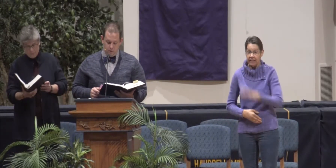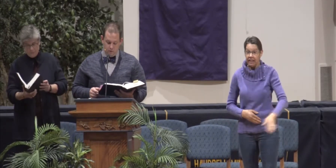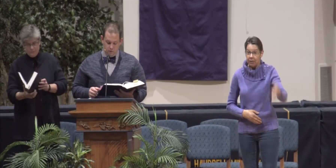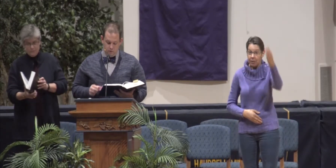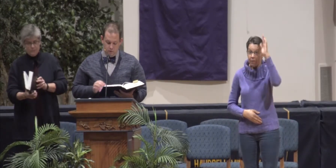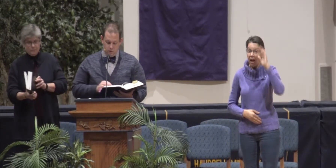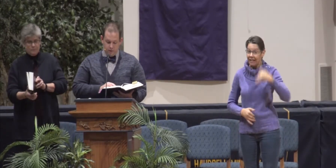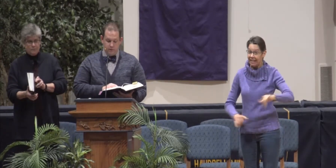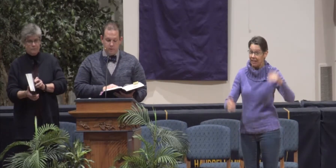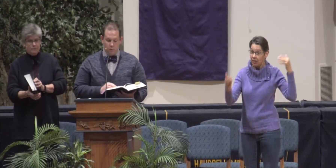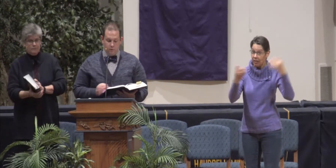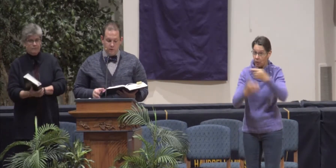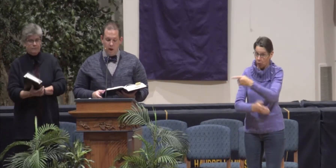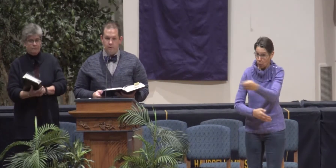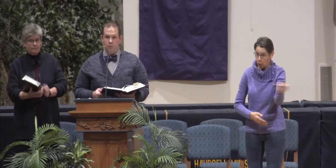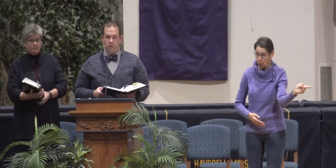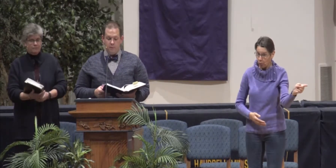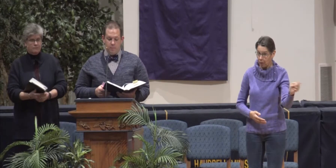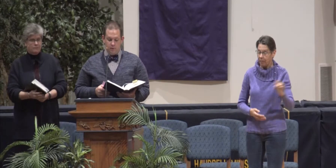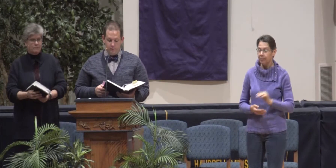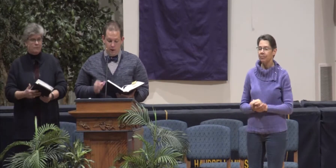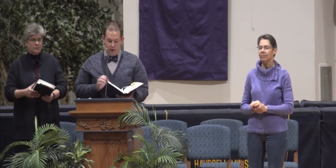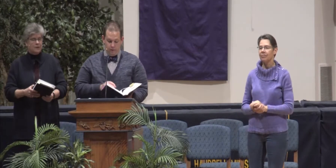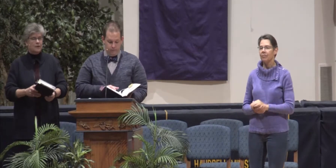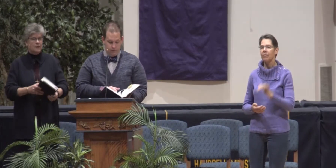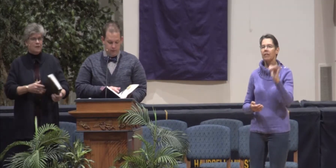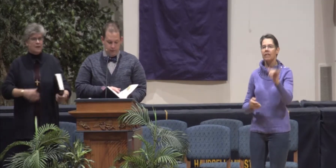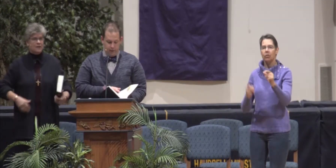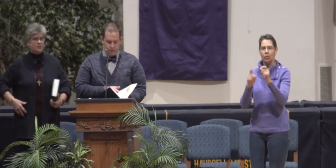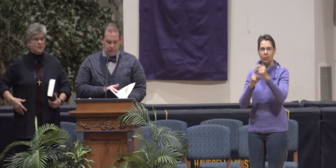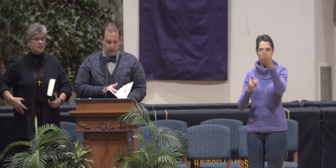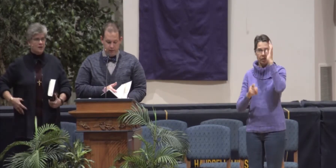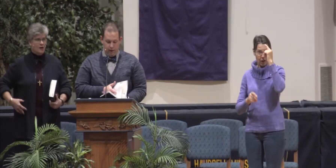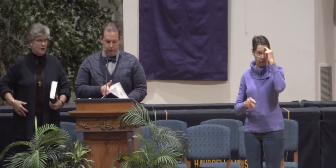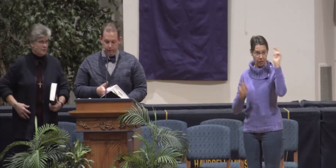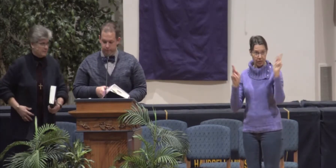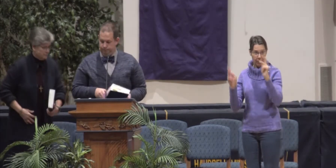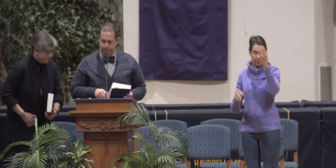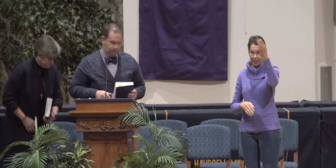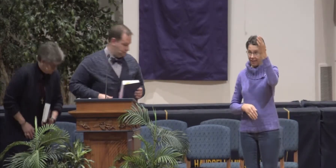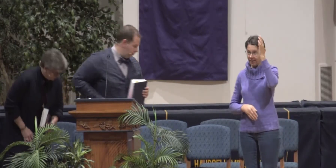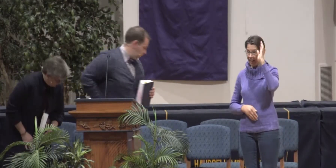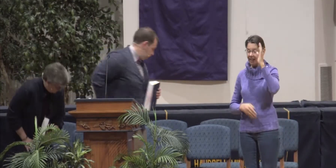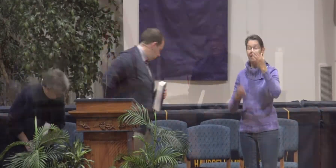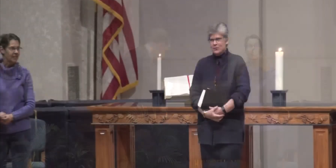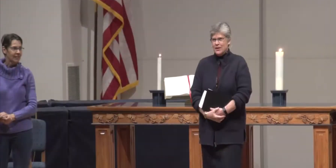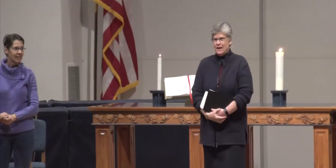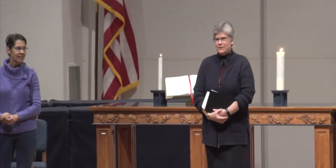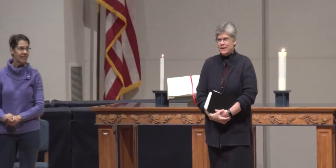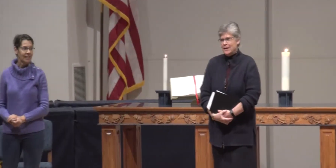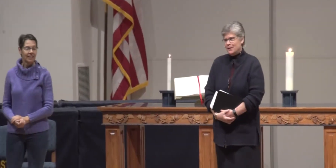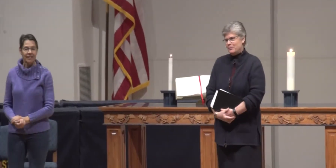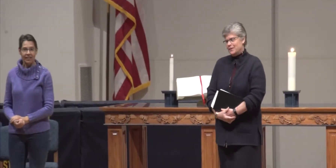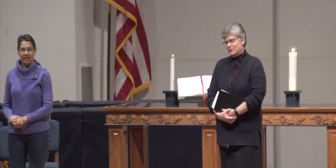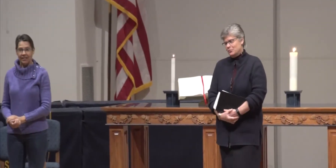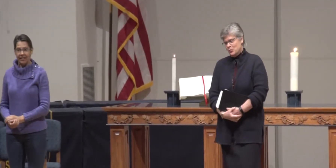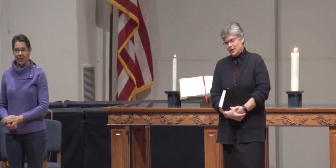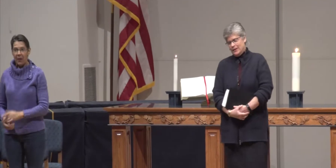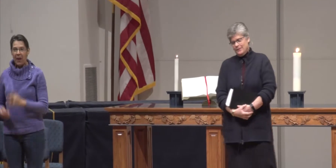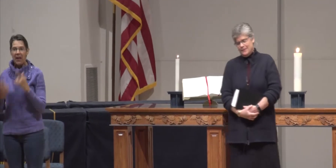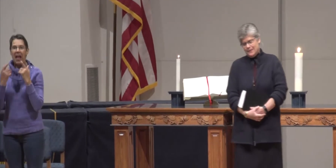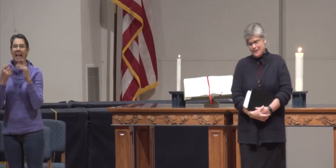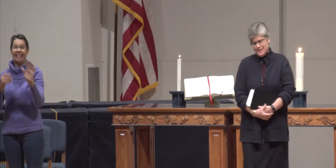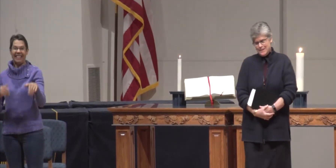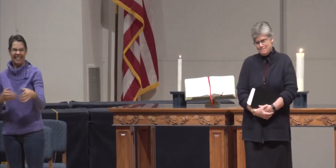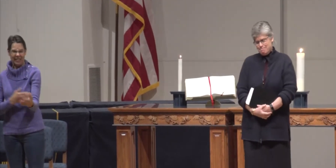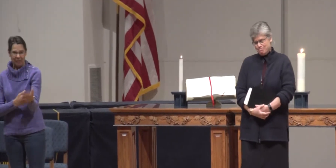come near. This is the word of God for the people of God. Thanks be to God. I was laughing a bit this